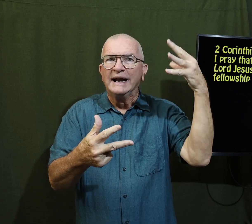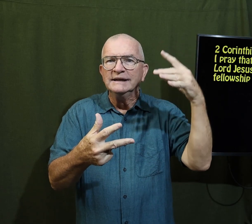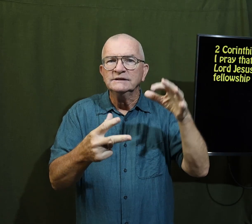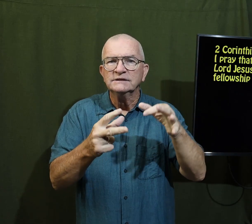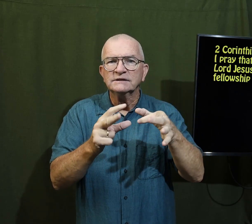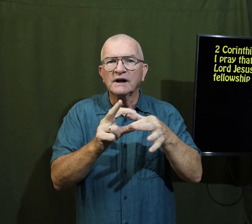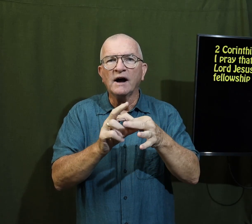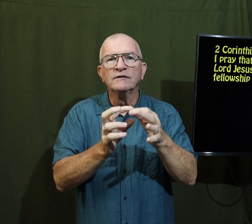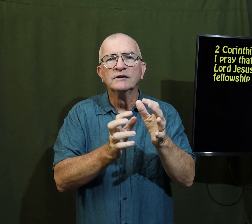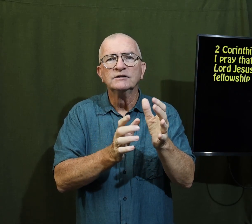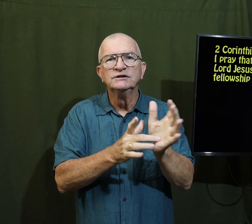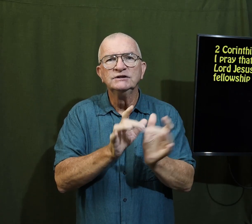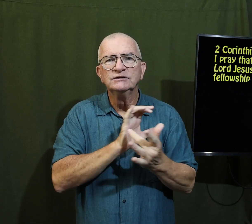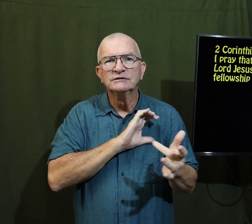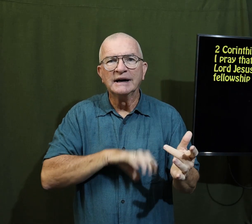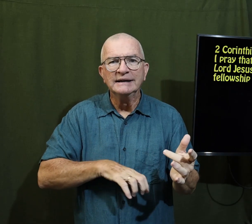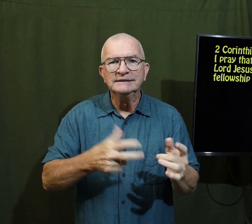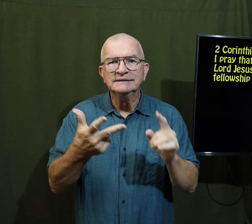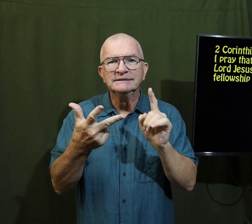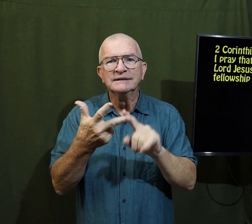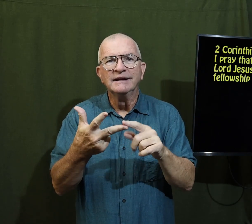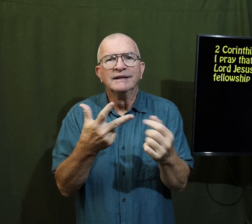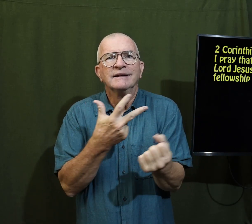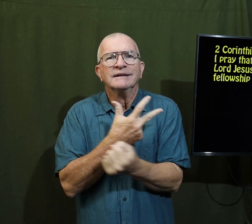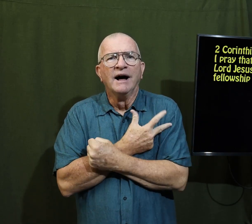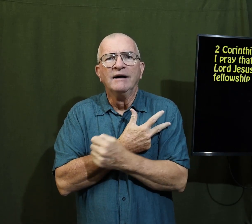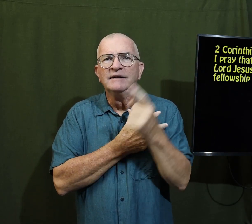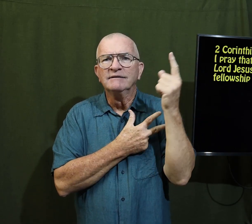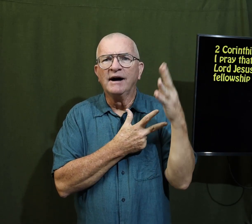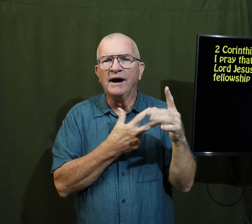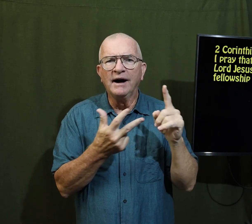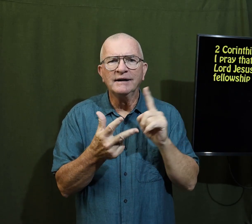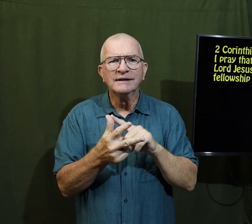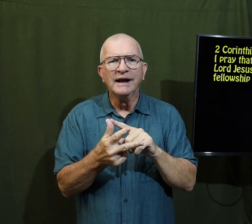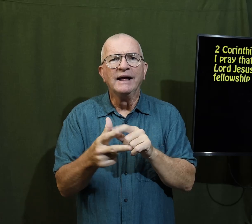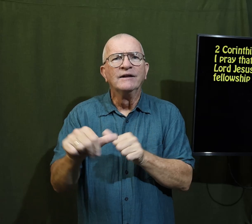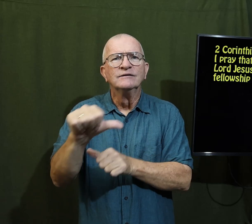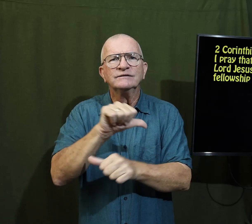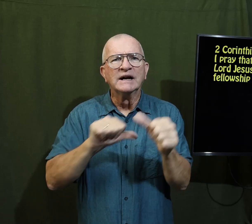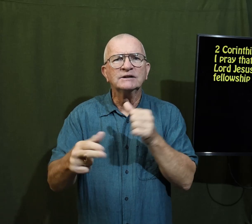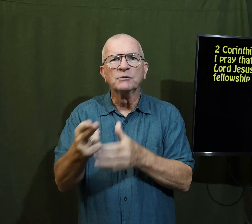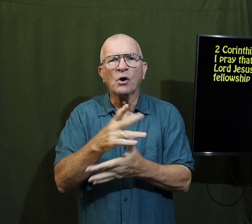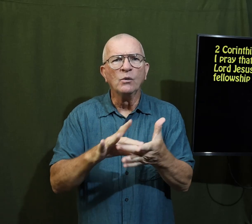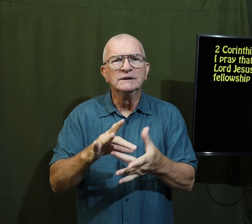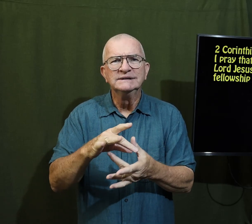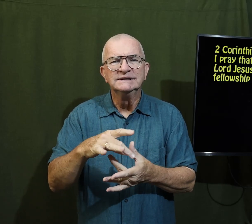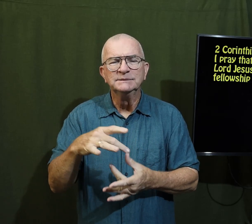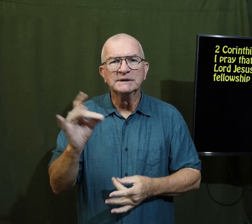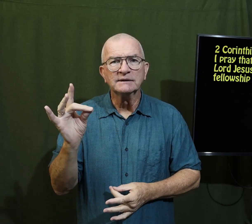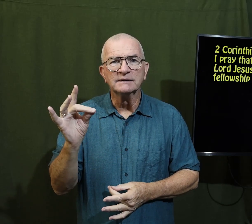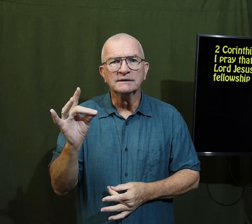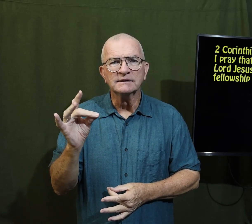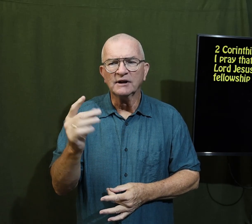the grace of Jesus Christ the love of God and fellowship of the Holy Spirit